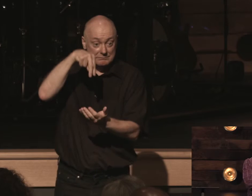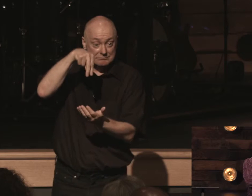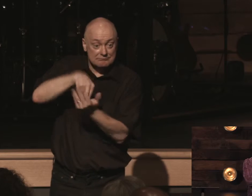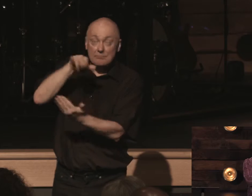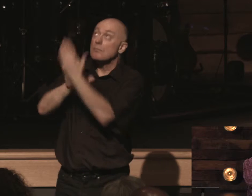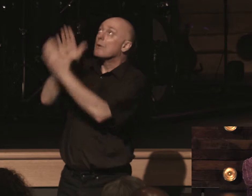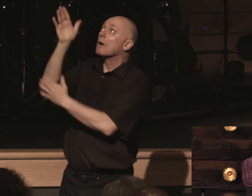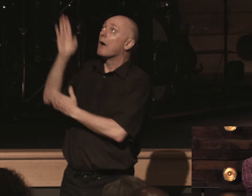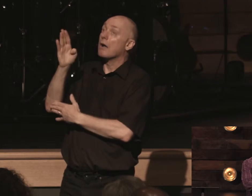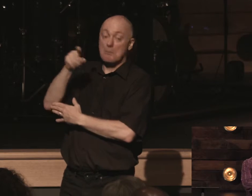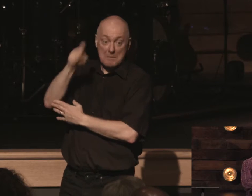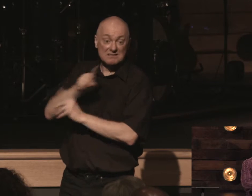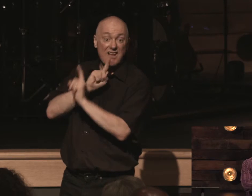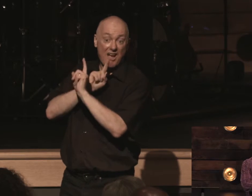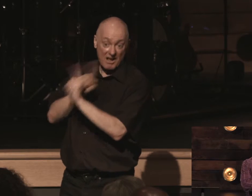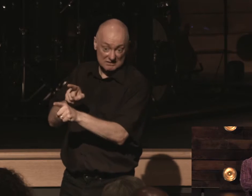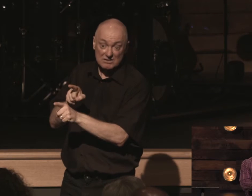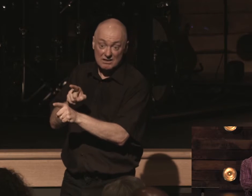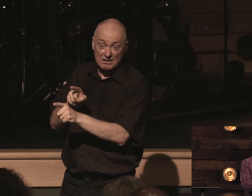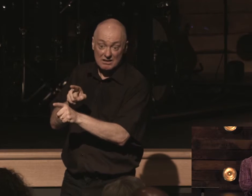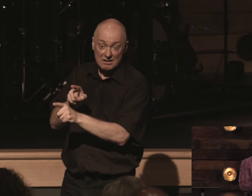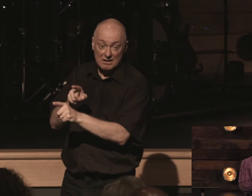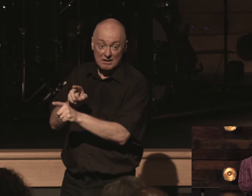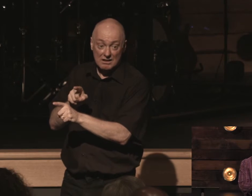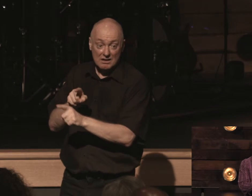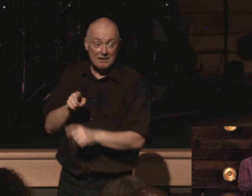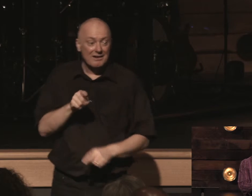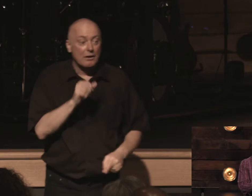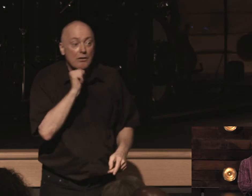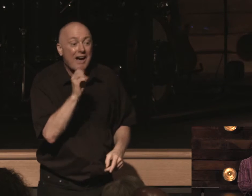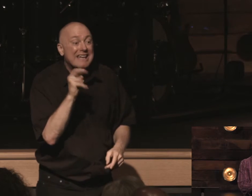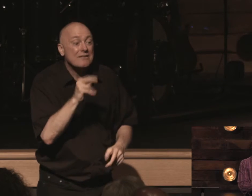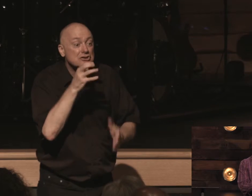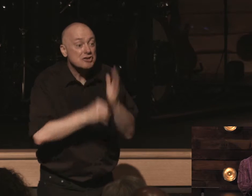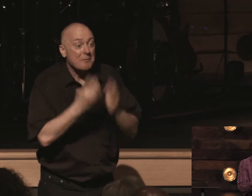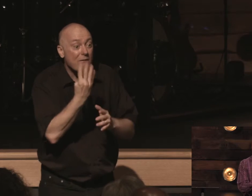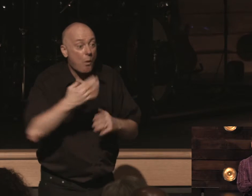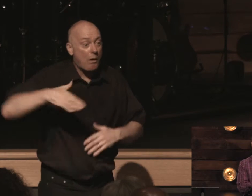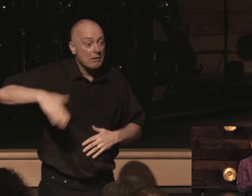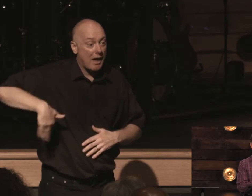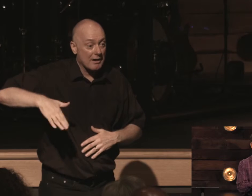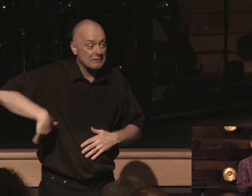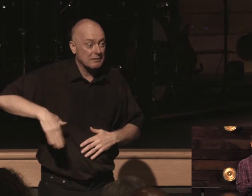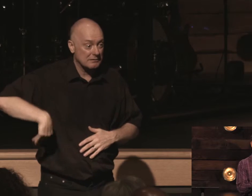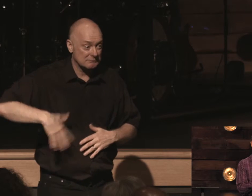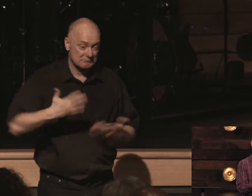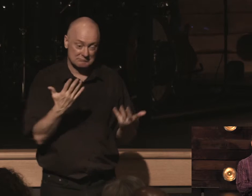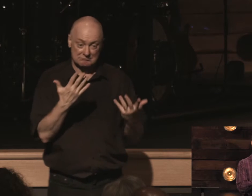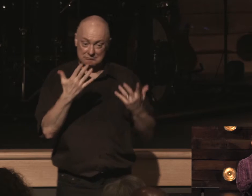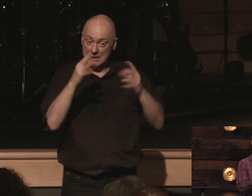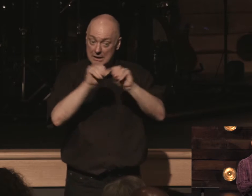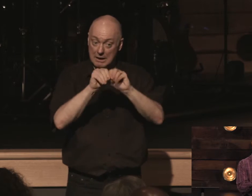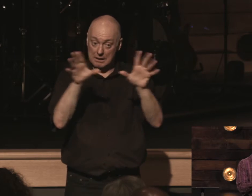this is very clear we haven't even got to chapter four yet the undeniable exhortation of preach the word